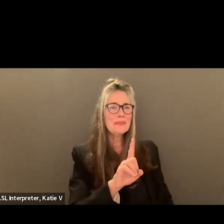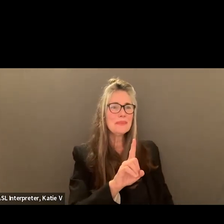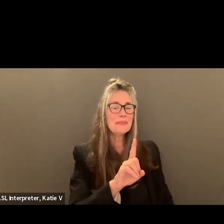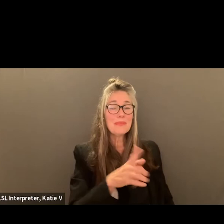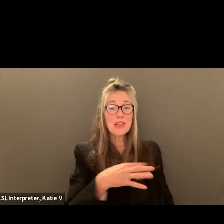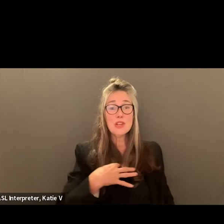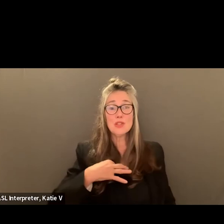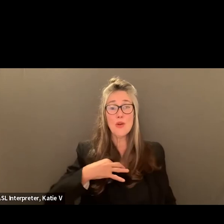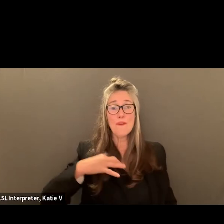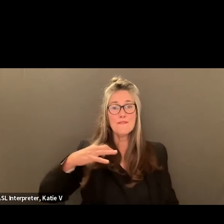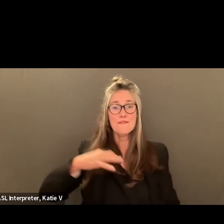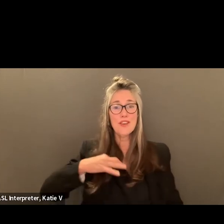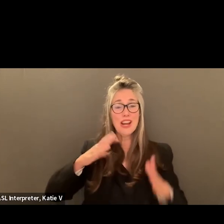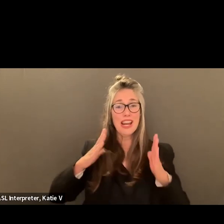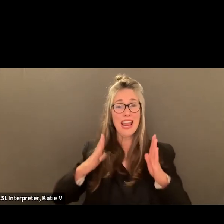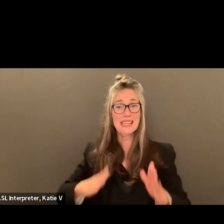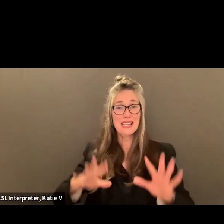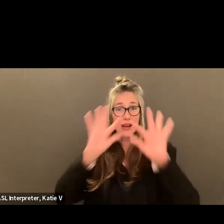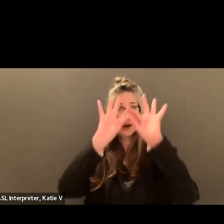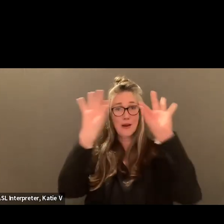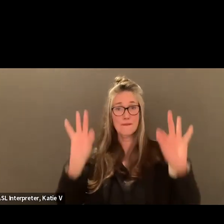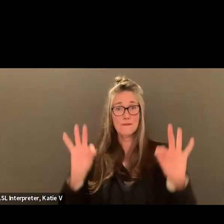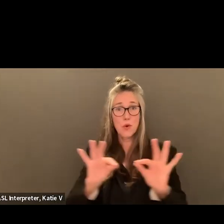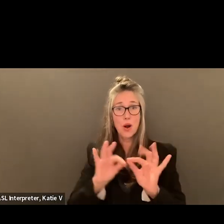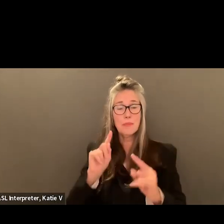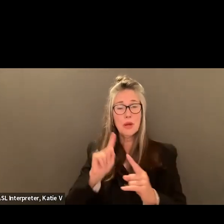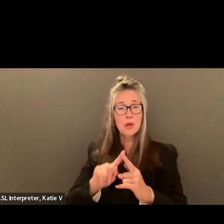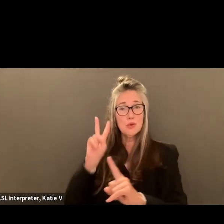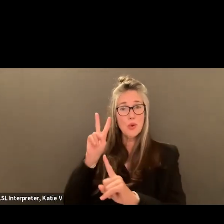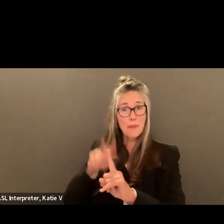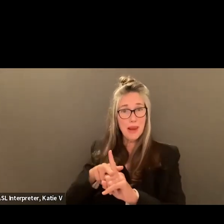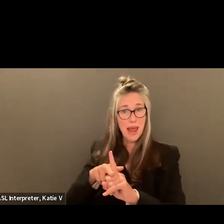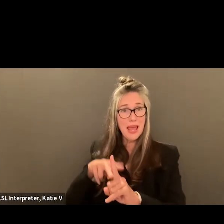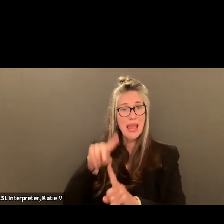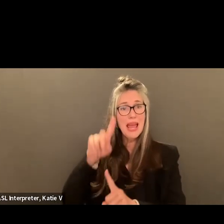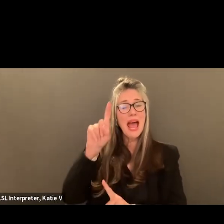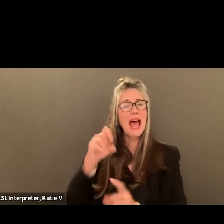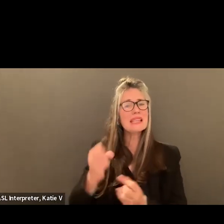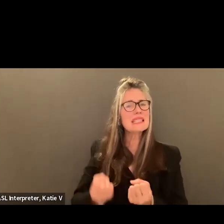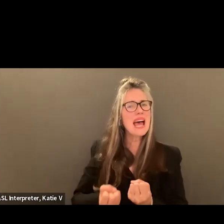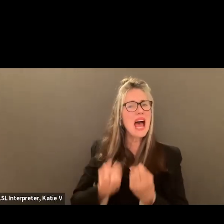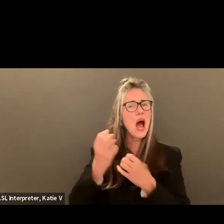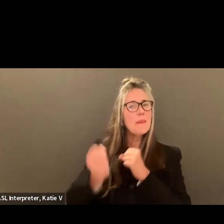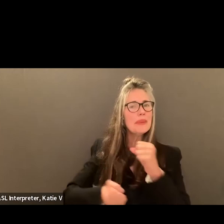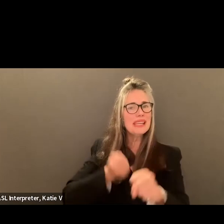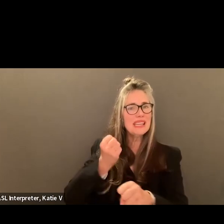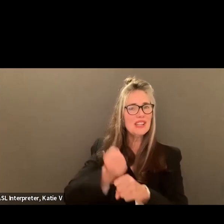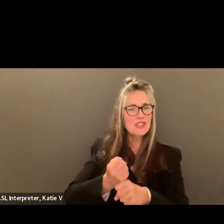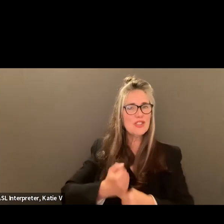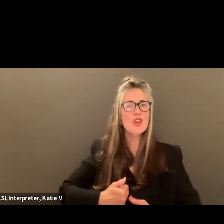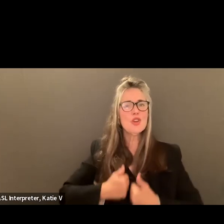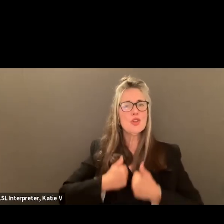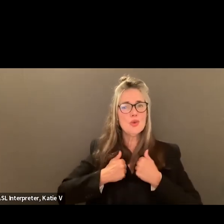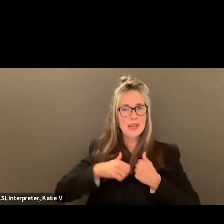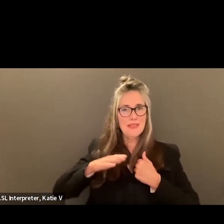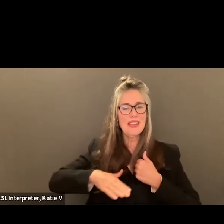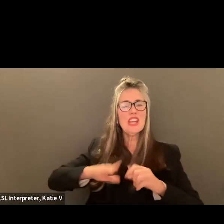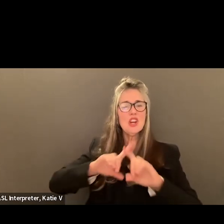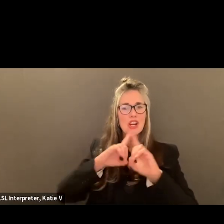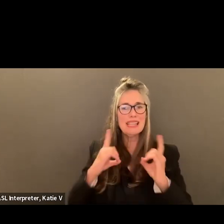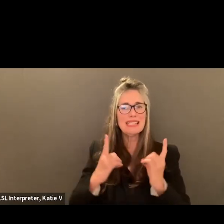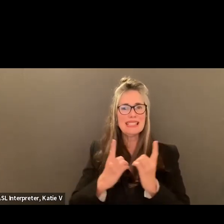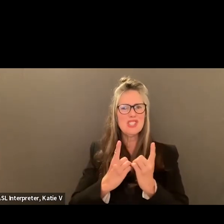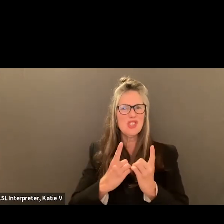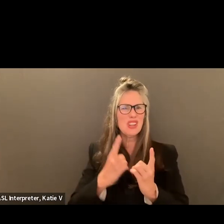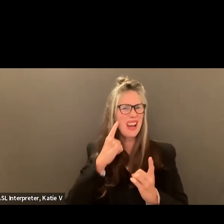on the candidate application form, it asks number of years residing in the district. I think that needs